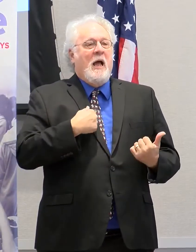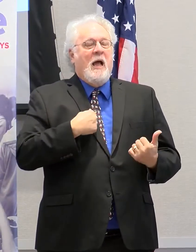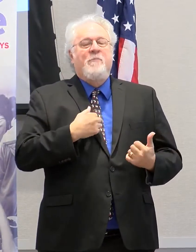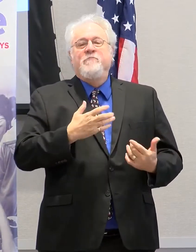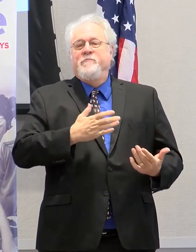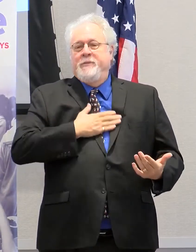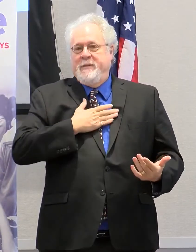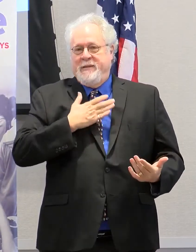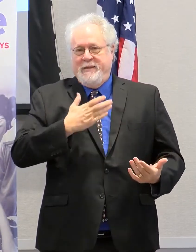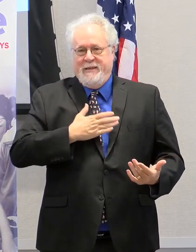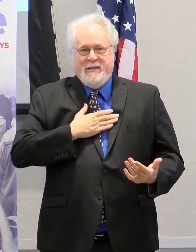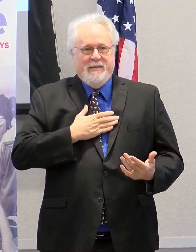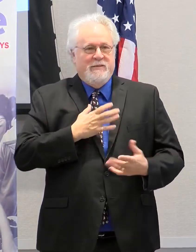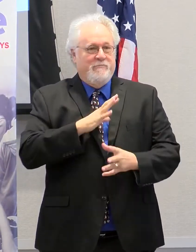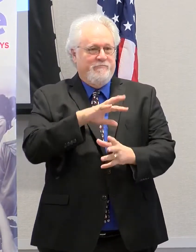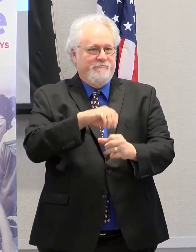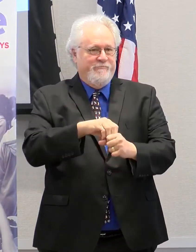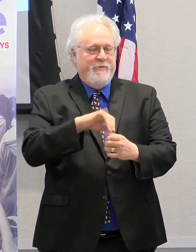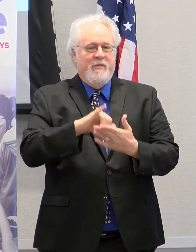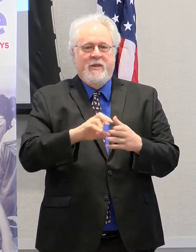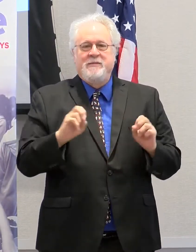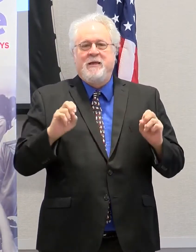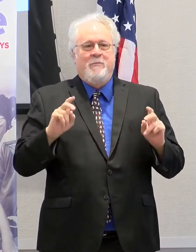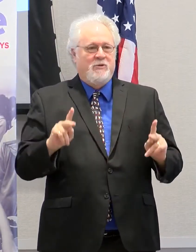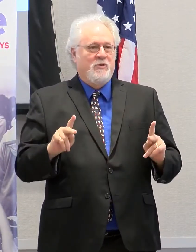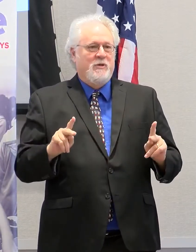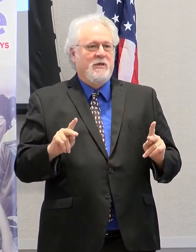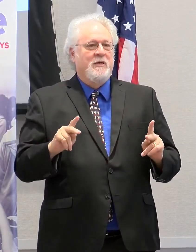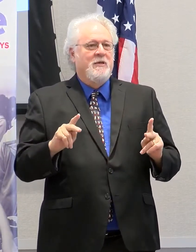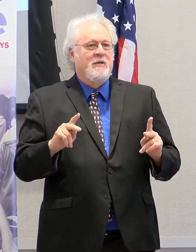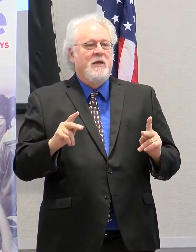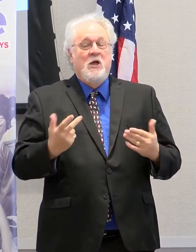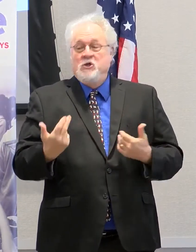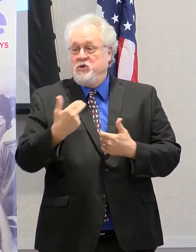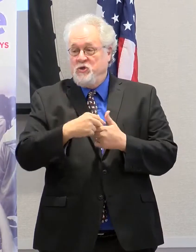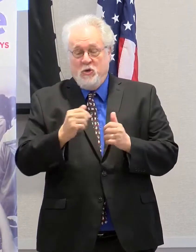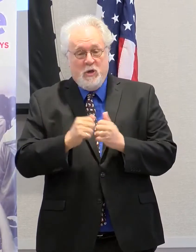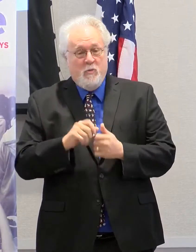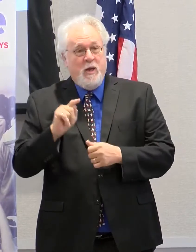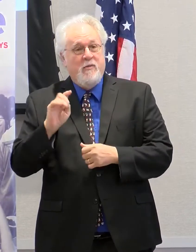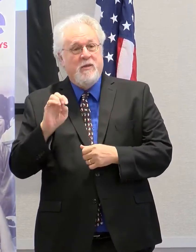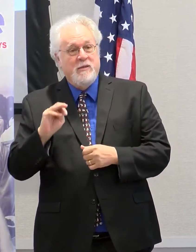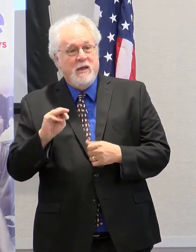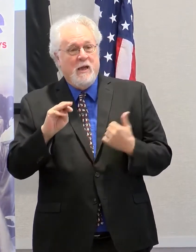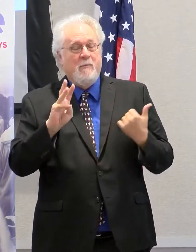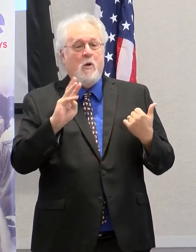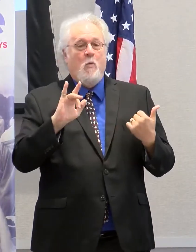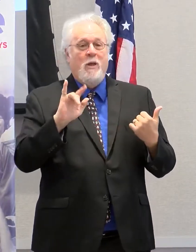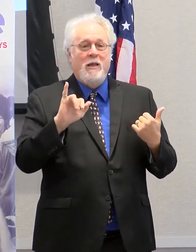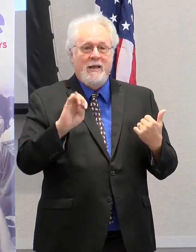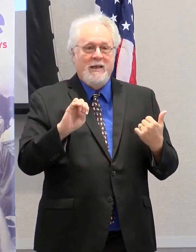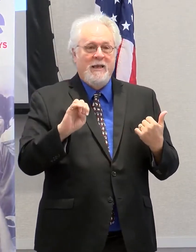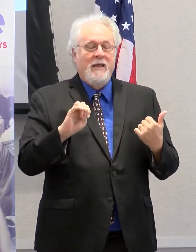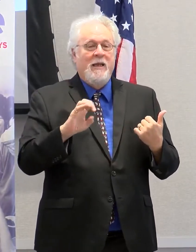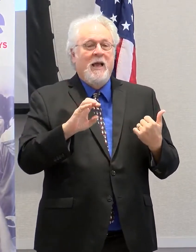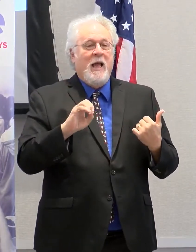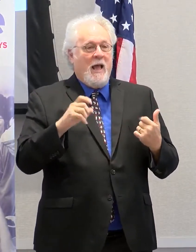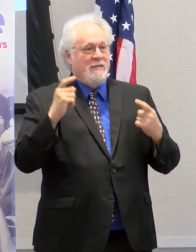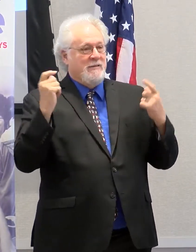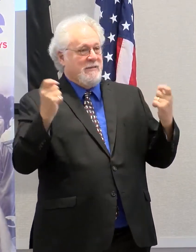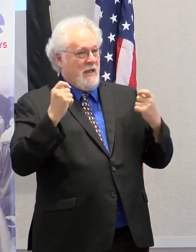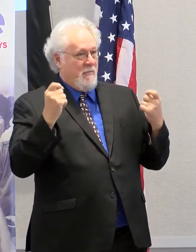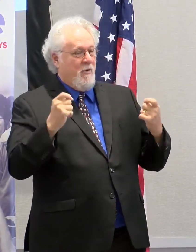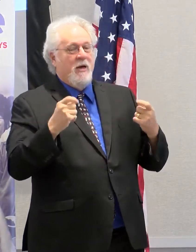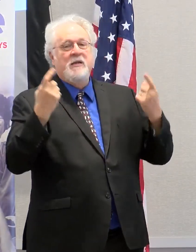pleased to be afforded this opportunity to join with my colleague, Tom Willie, in celebrating